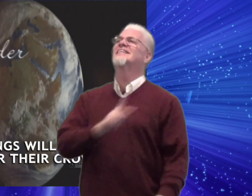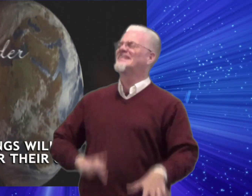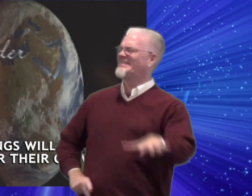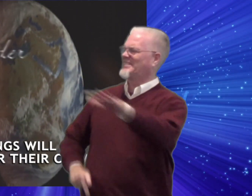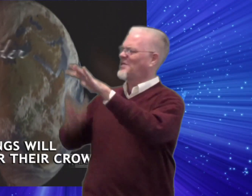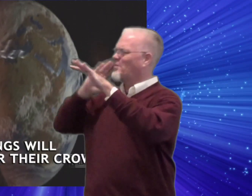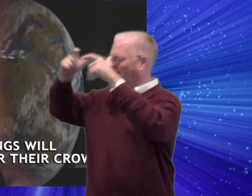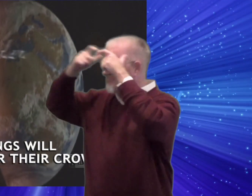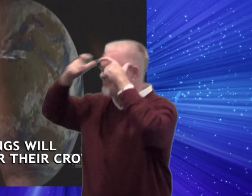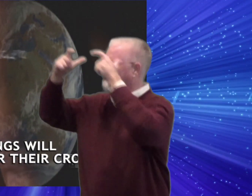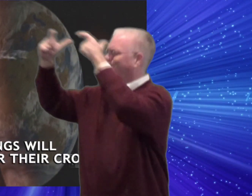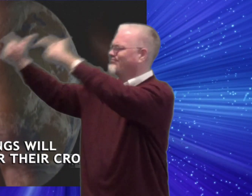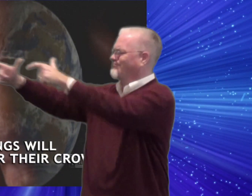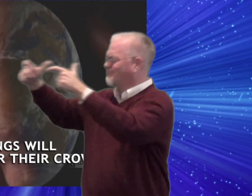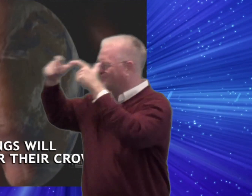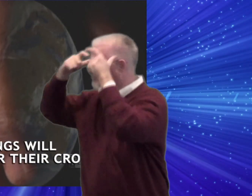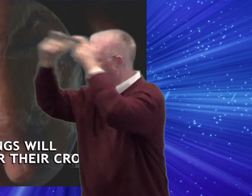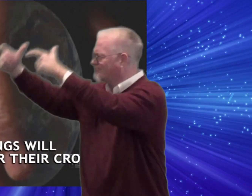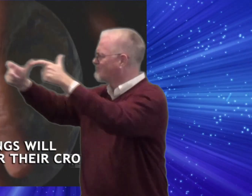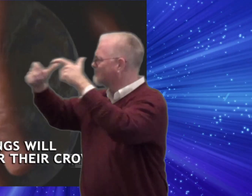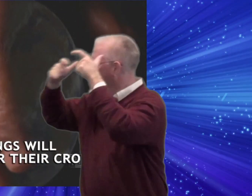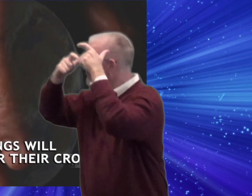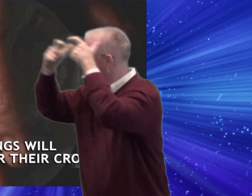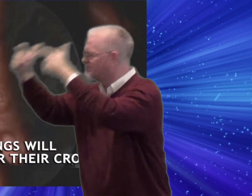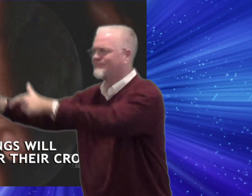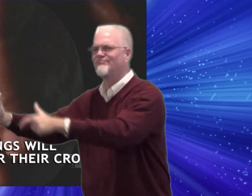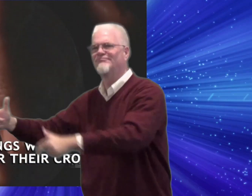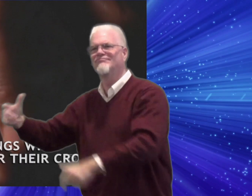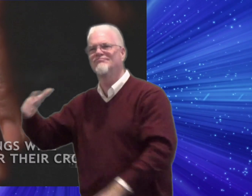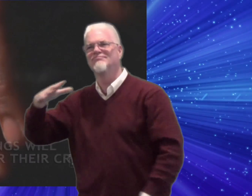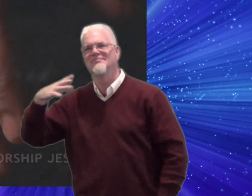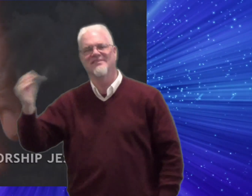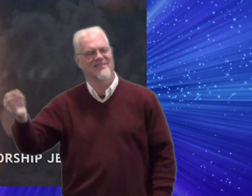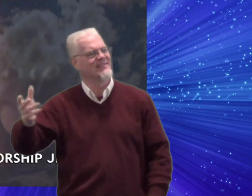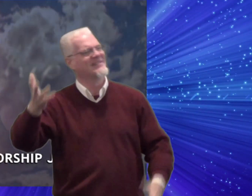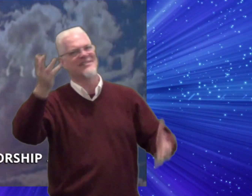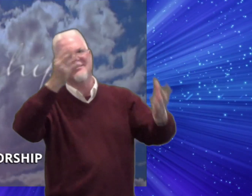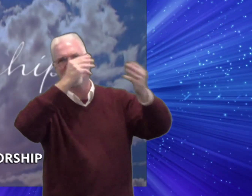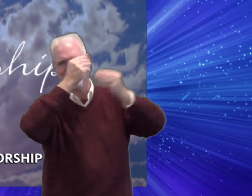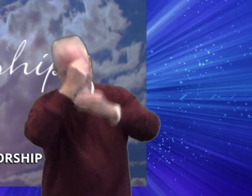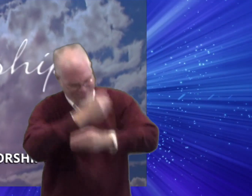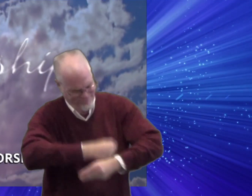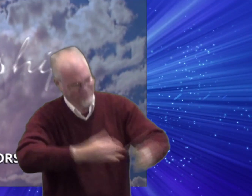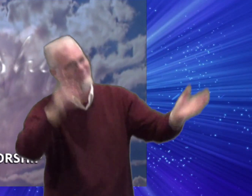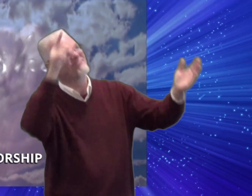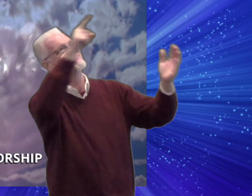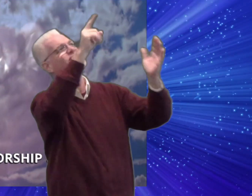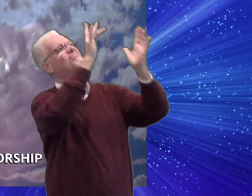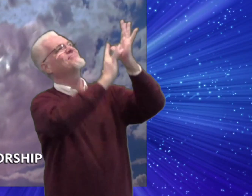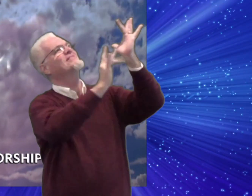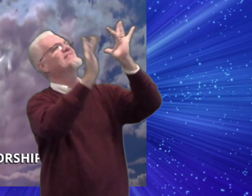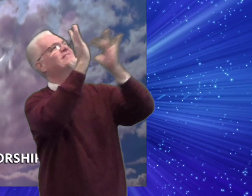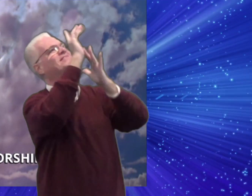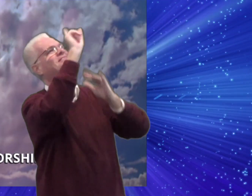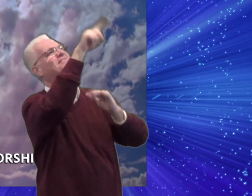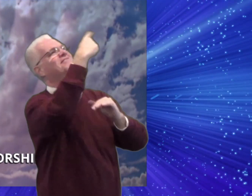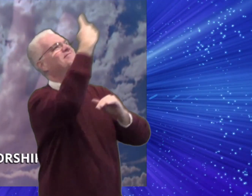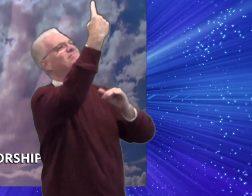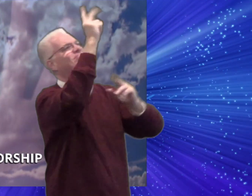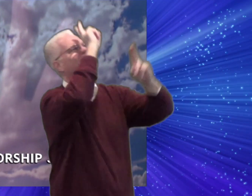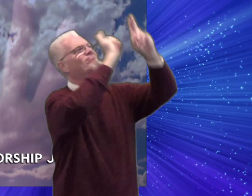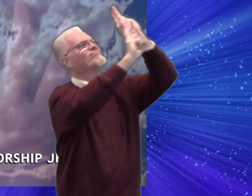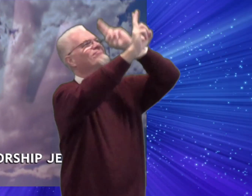surrender their crowns And worship